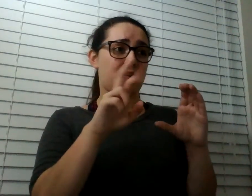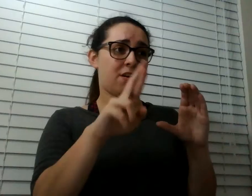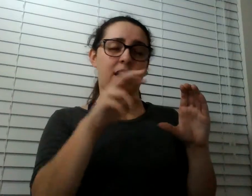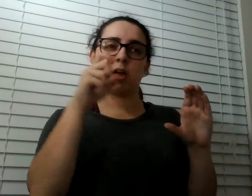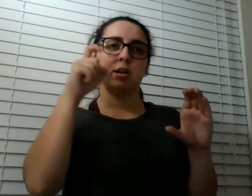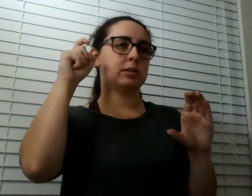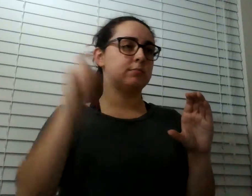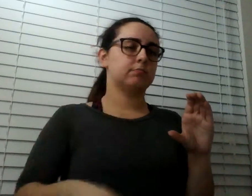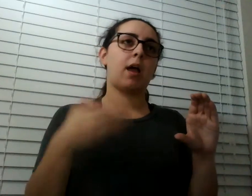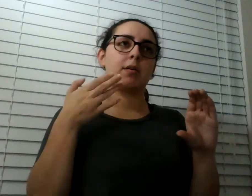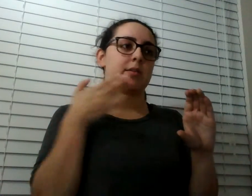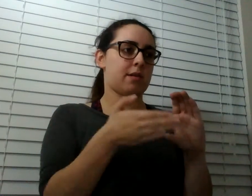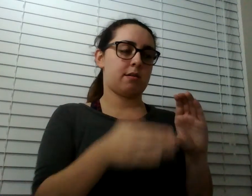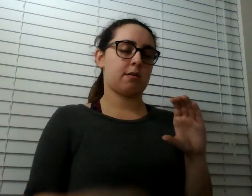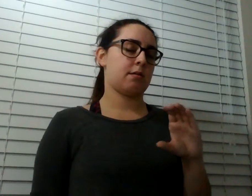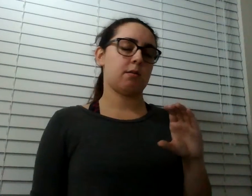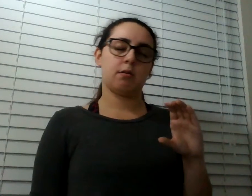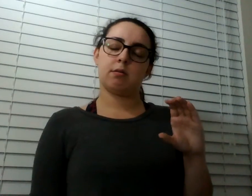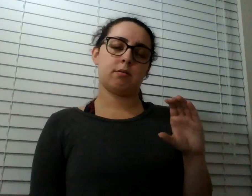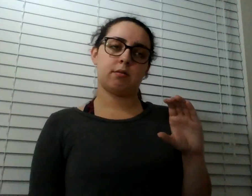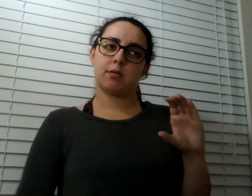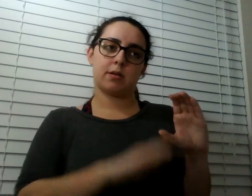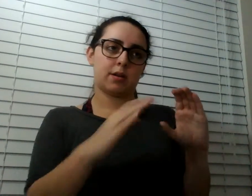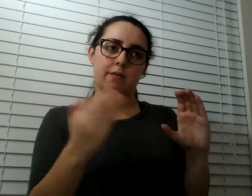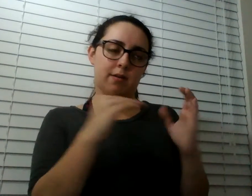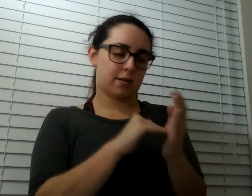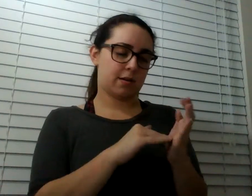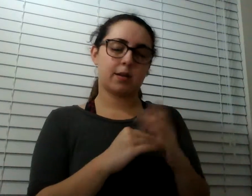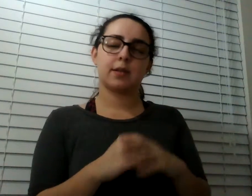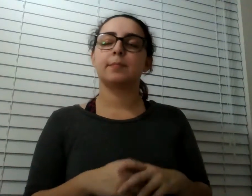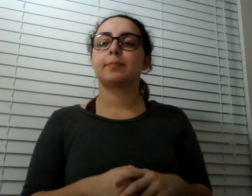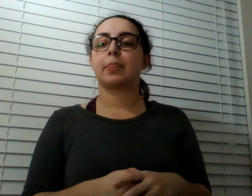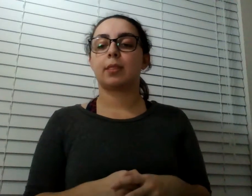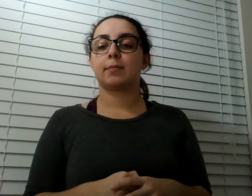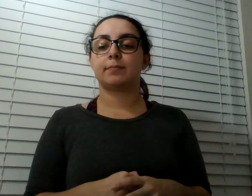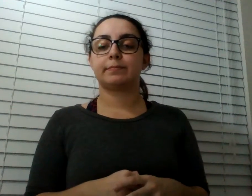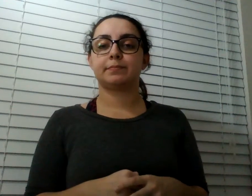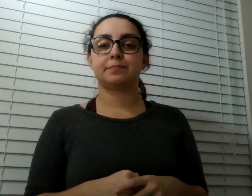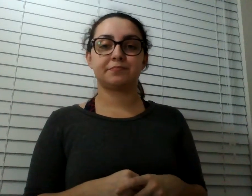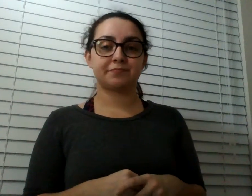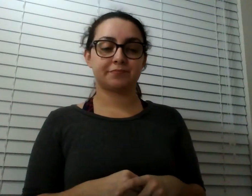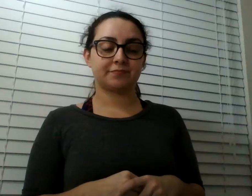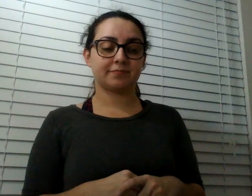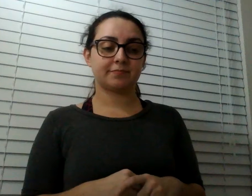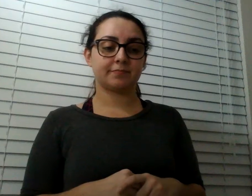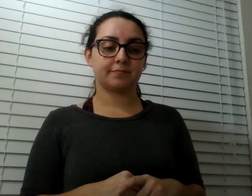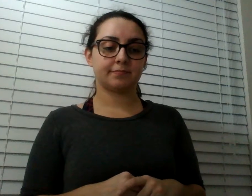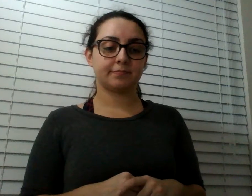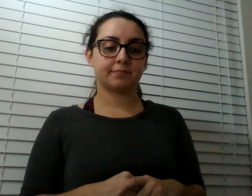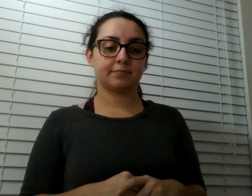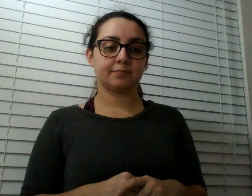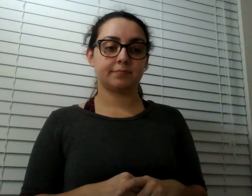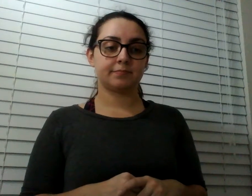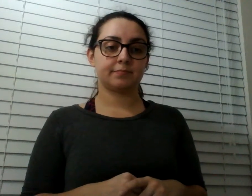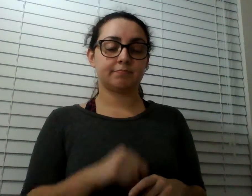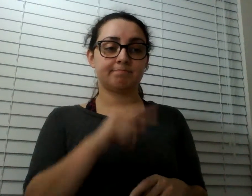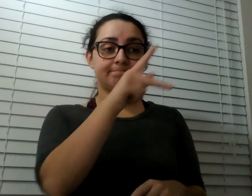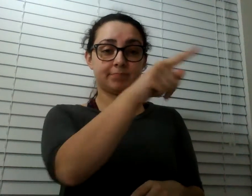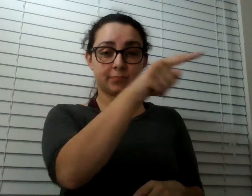Stop the spot, babe. Just head down that bend. So, Dirk and Craig are like, okay. This is it.